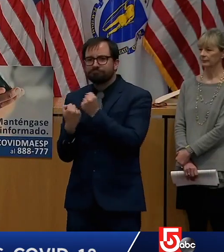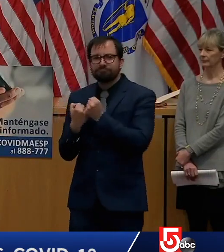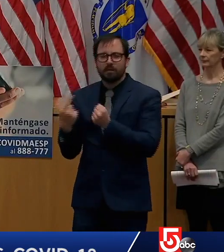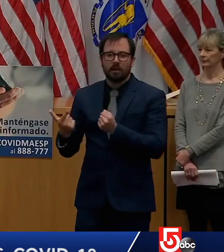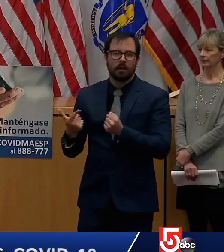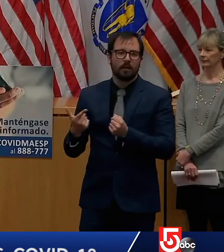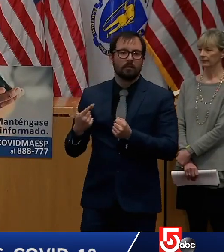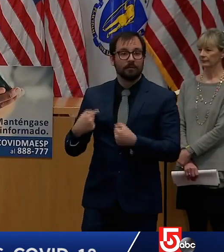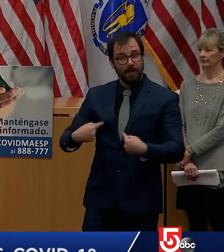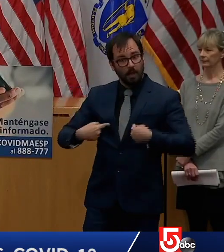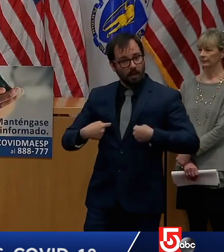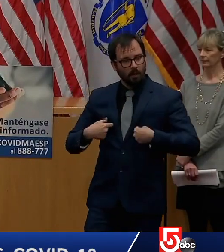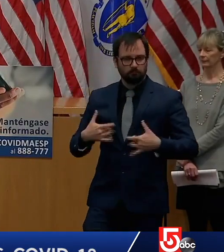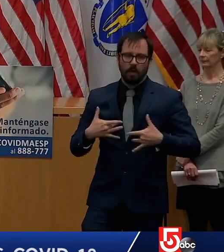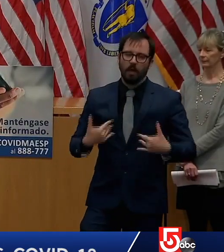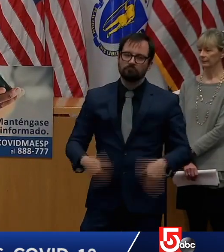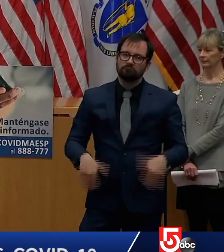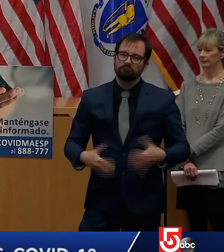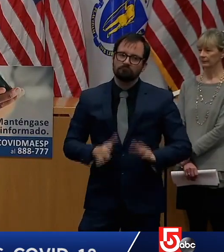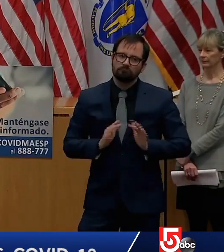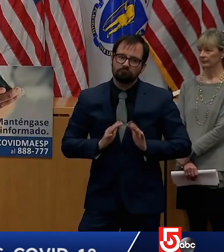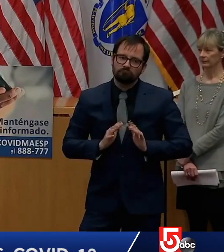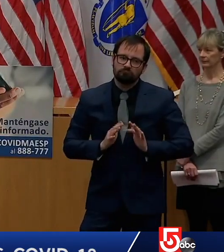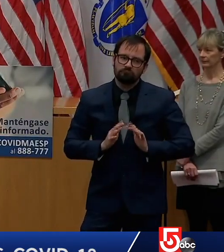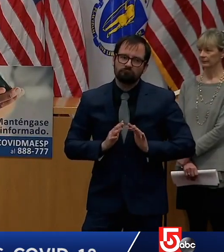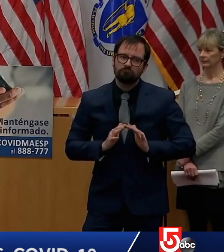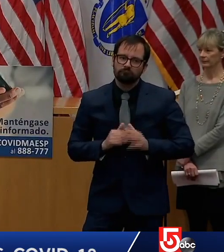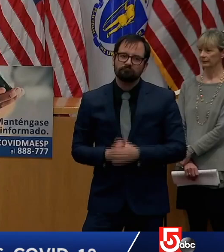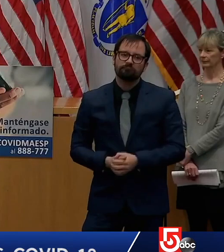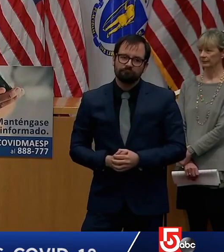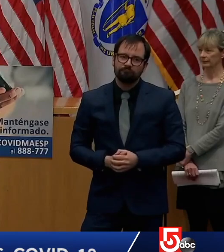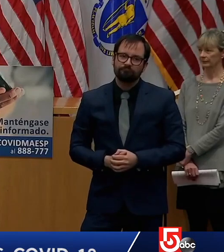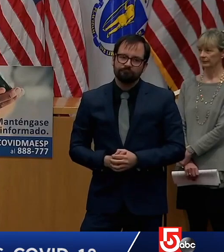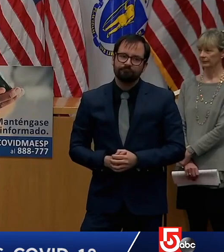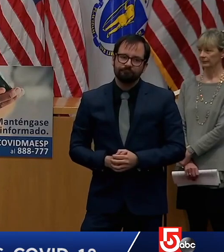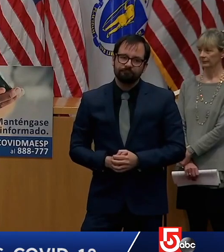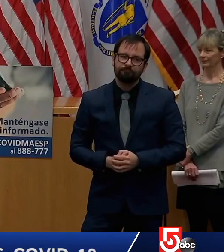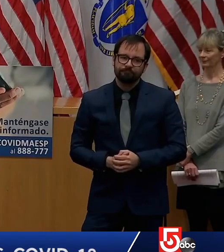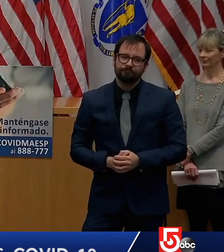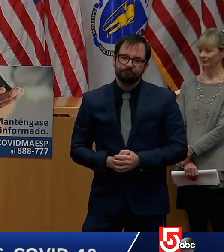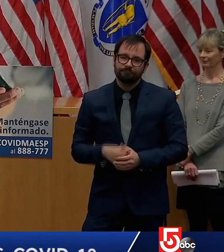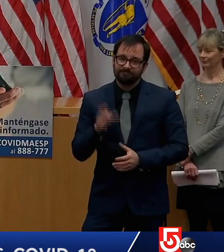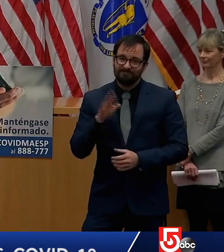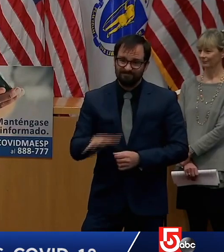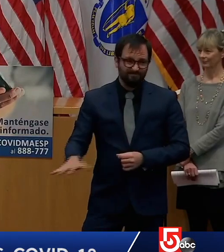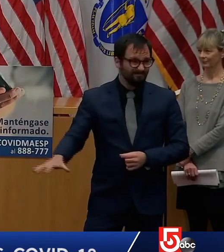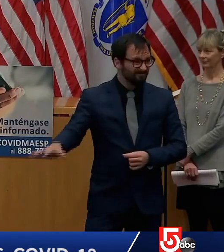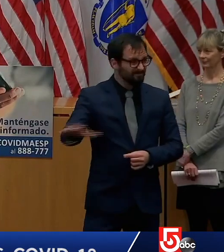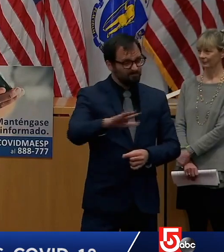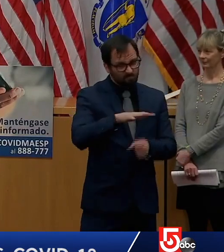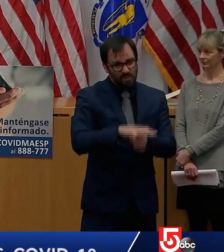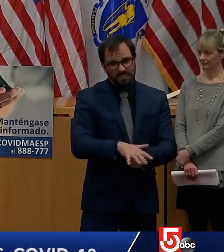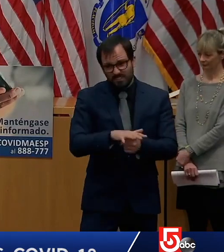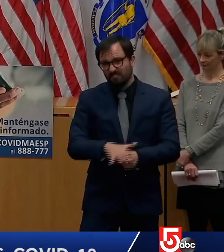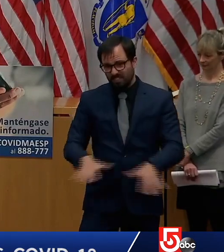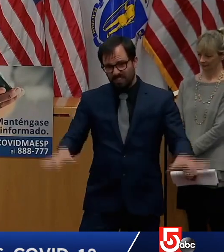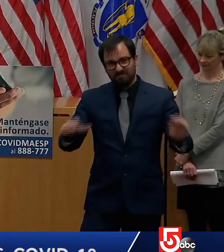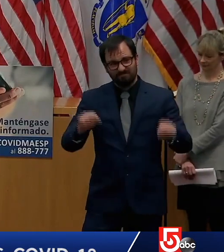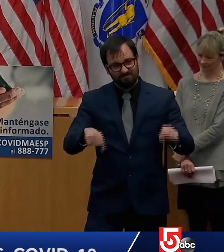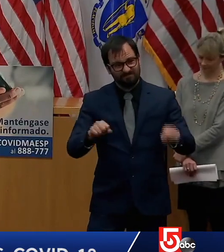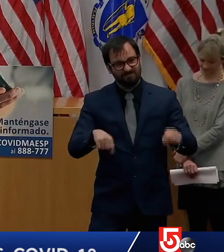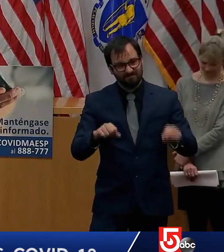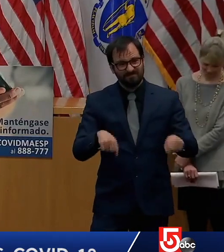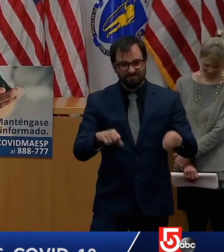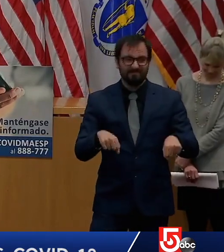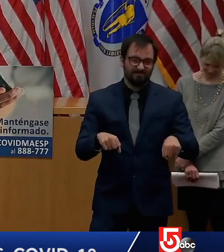closed temporarily and i know that we all miss sports gatherings meetings friends